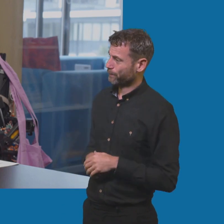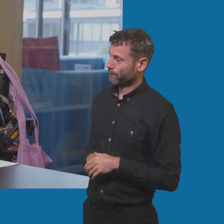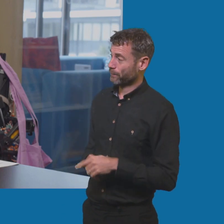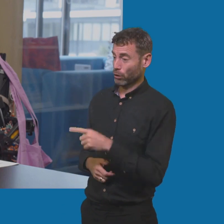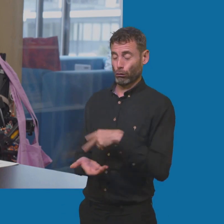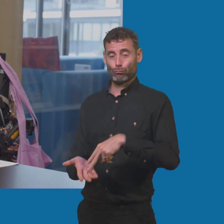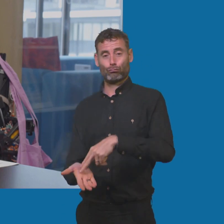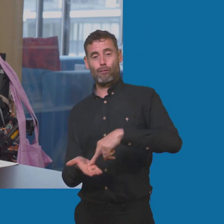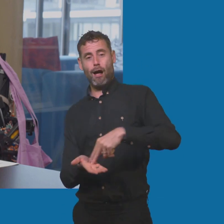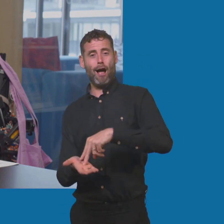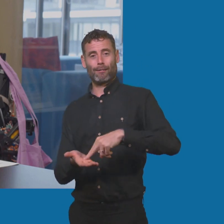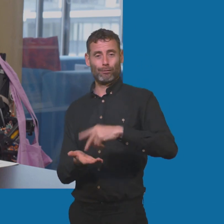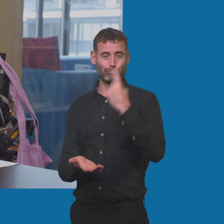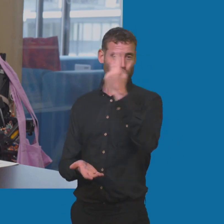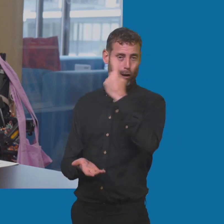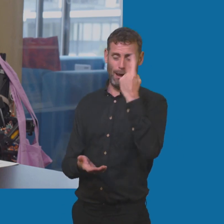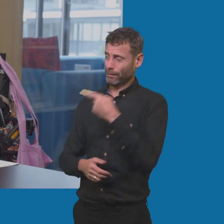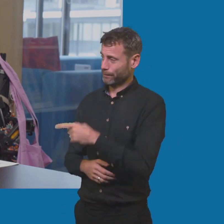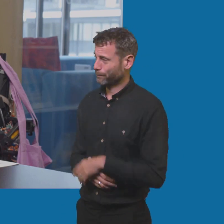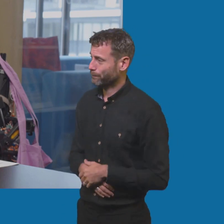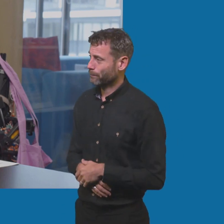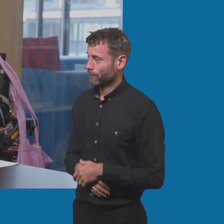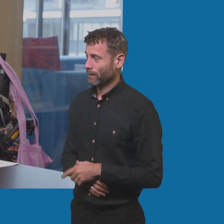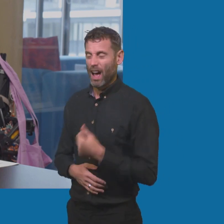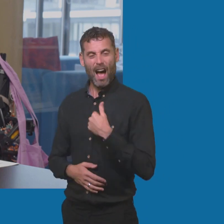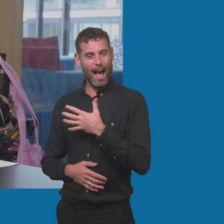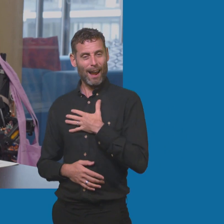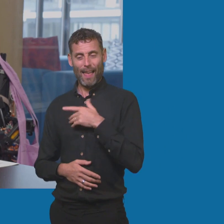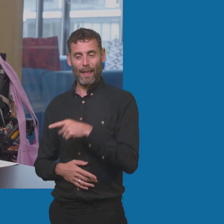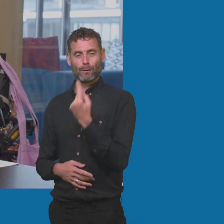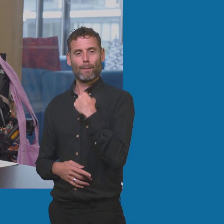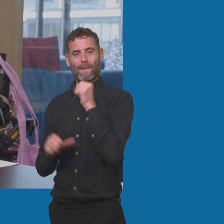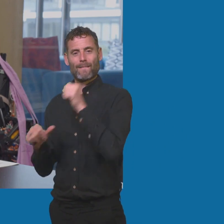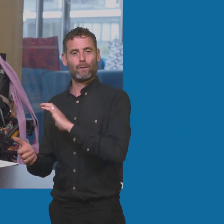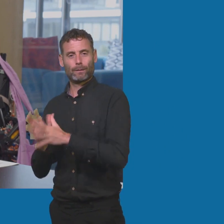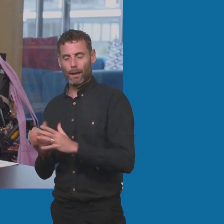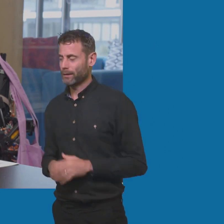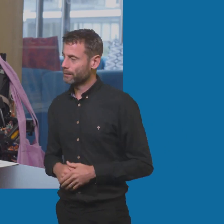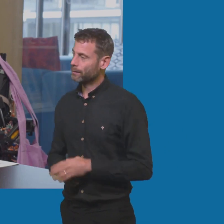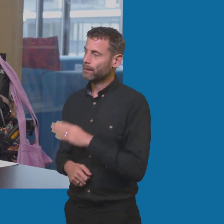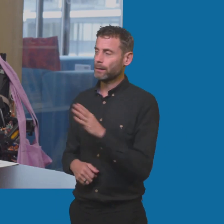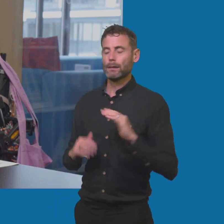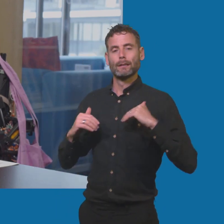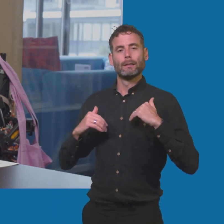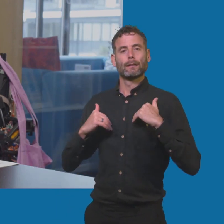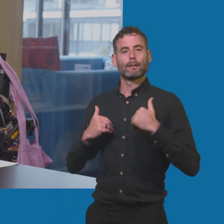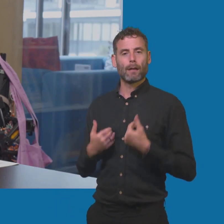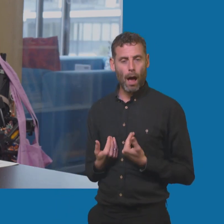on your palm and wiggle it around like a drunk person. I found that fascinating. And also tired. So I always used to think of myself, it's like your